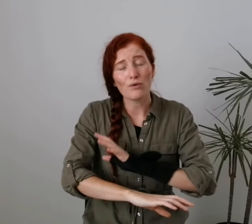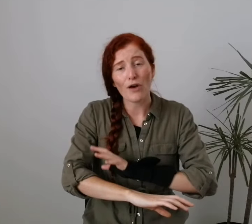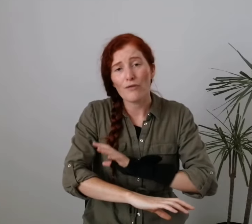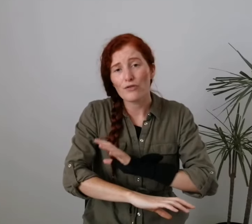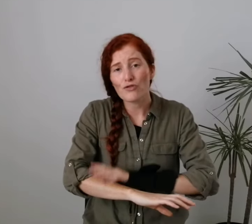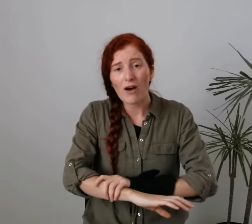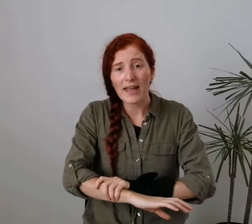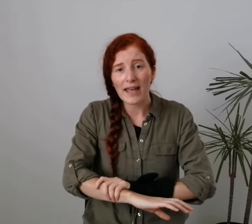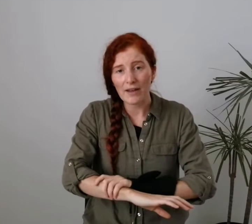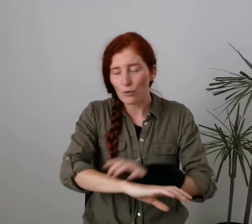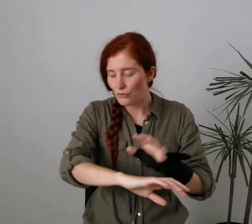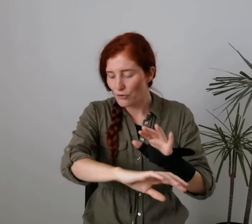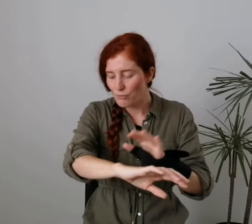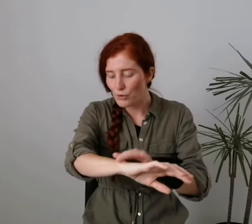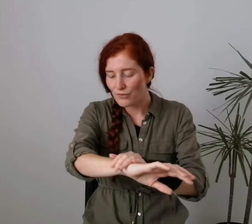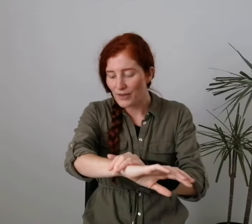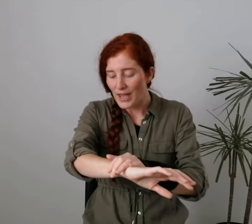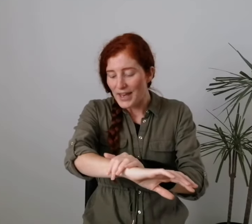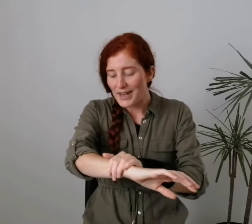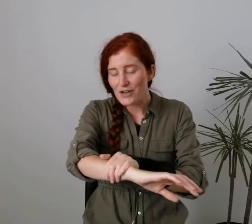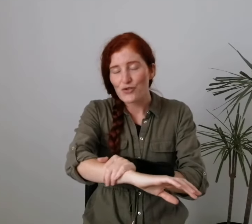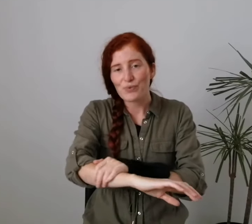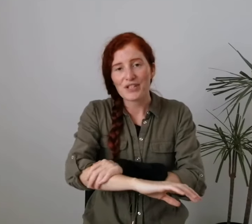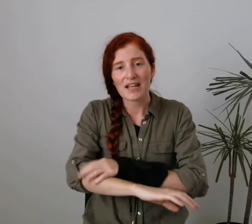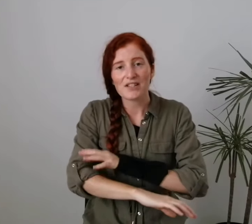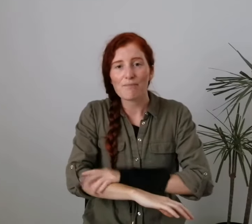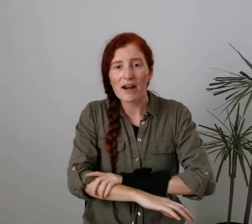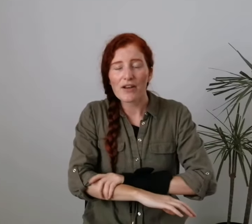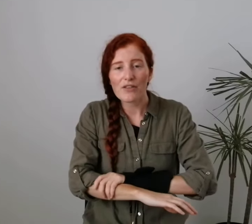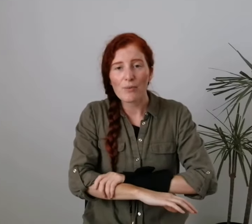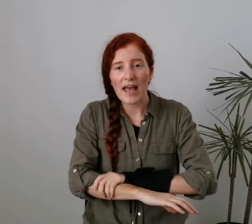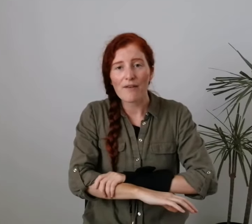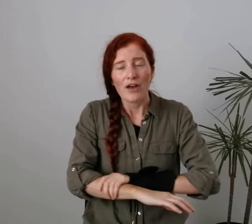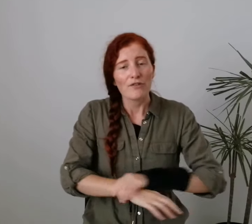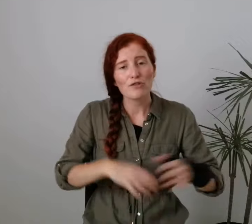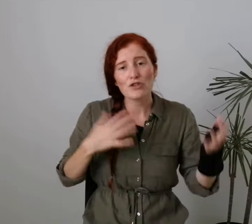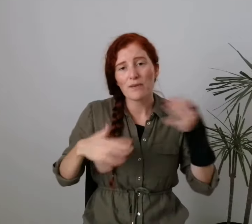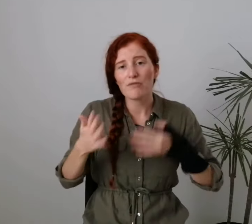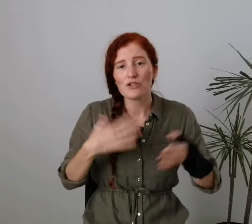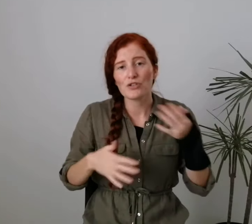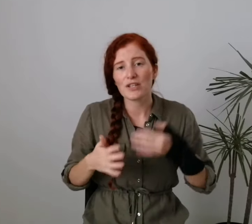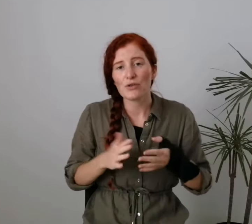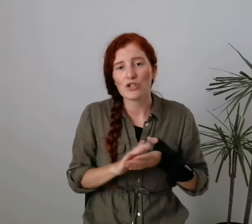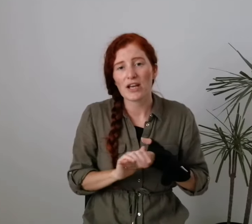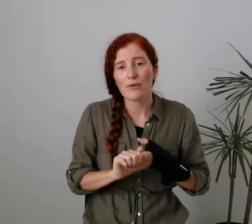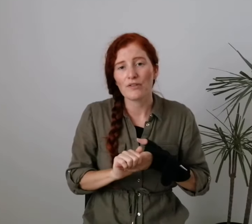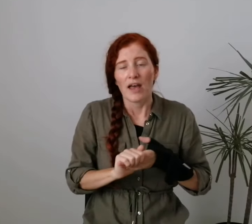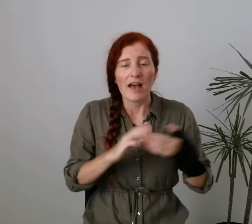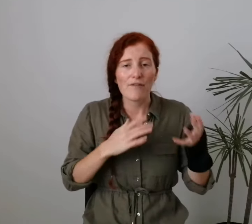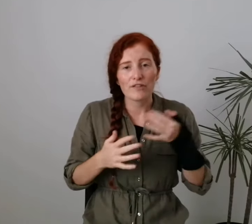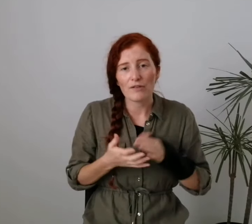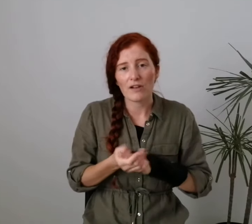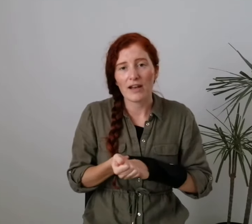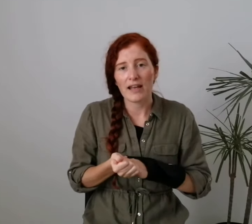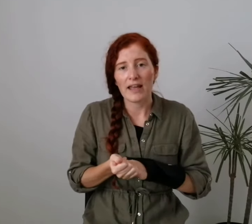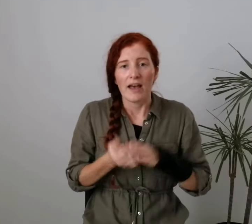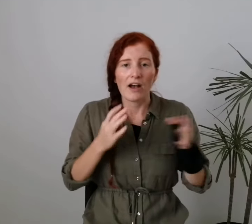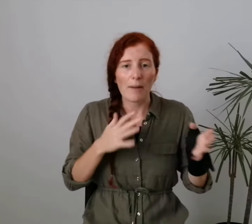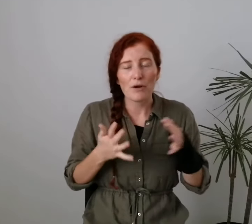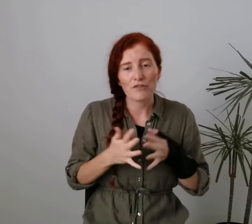cause over drying and it also removes the natural protective barrier that we have. So just by reducing your showers ever so slightly a couple